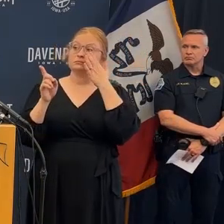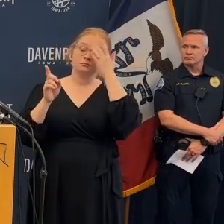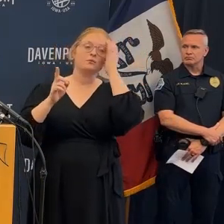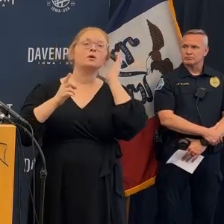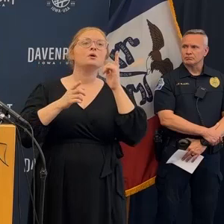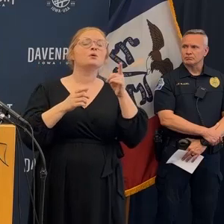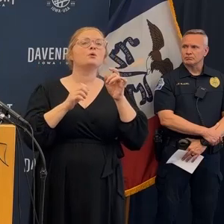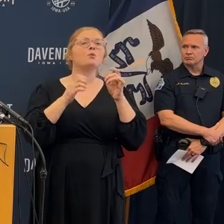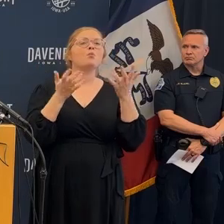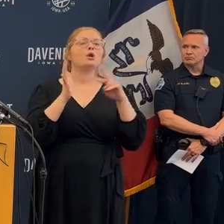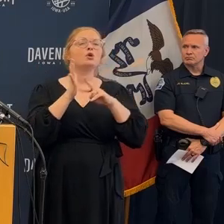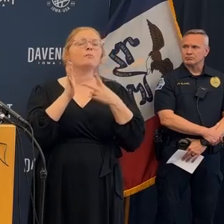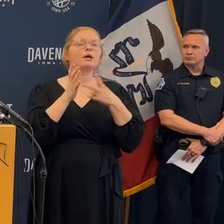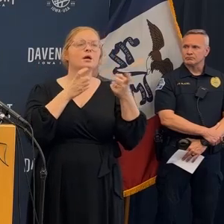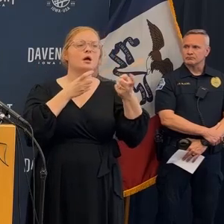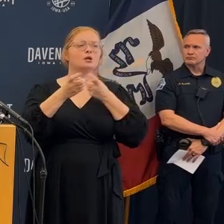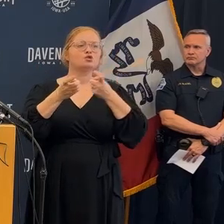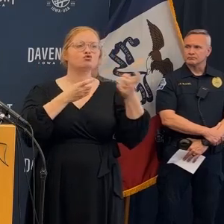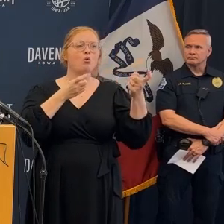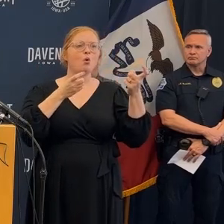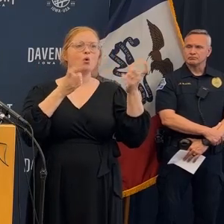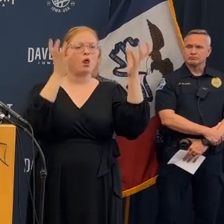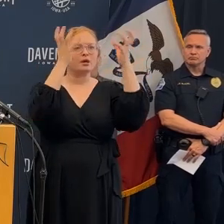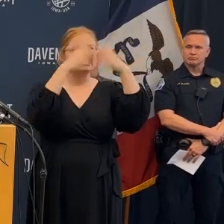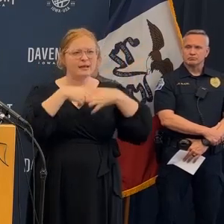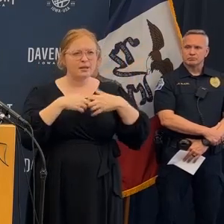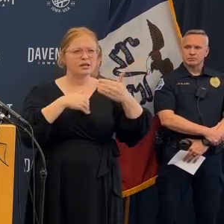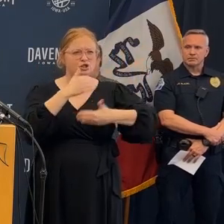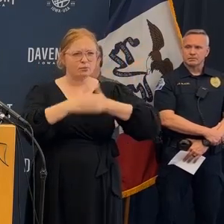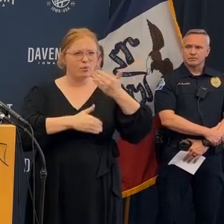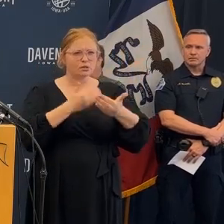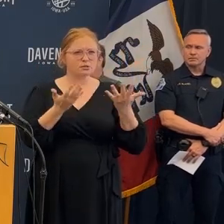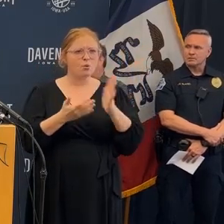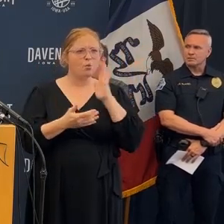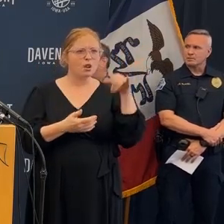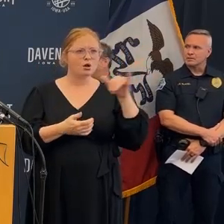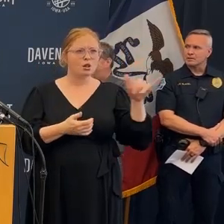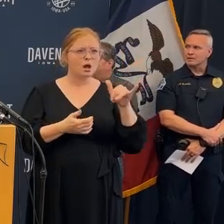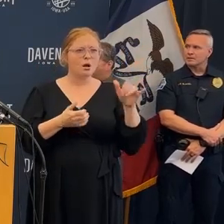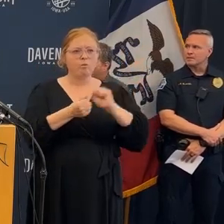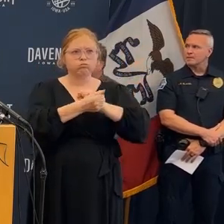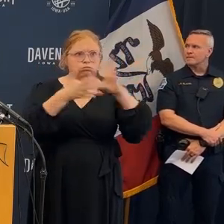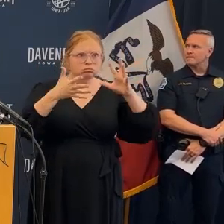might go back in but first responders will be going back in to see if we can save lives